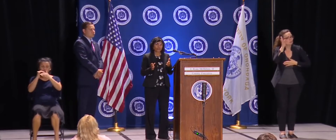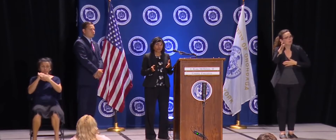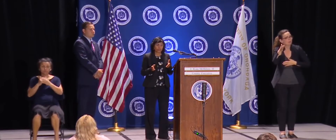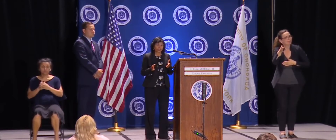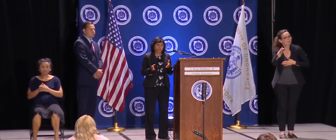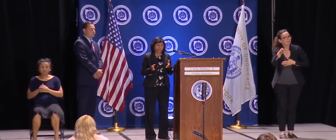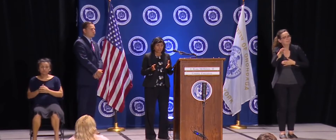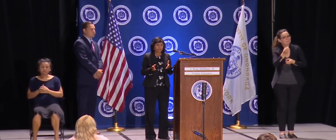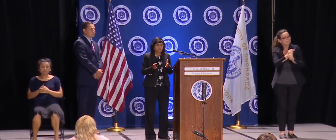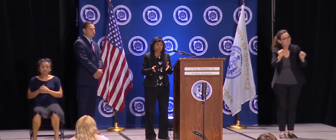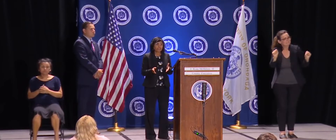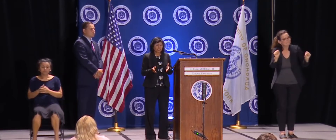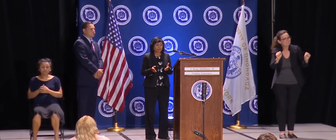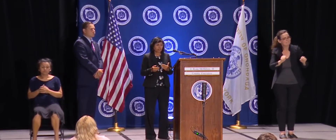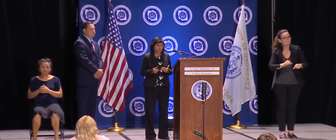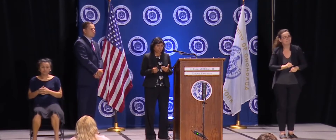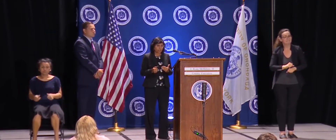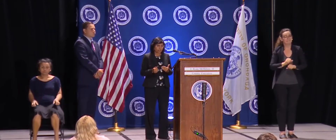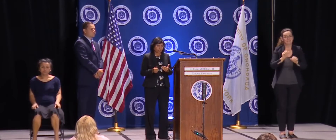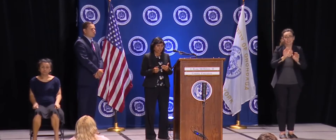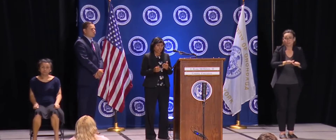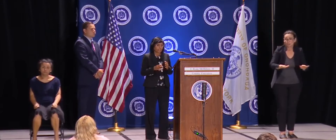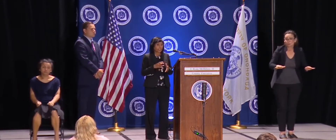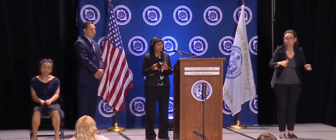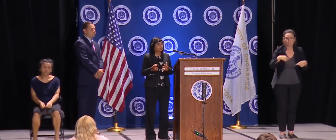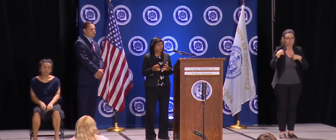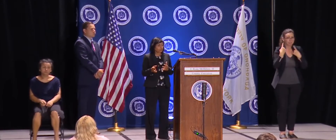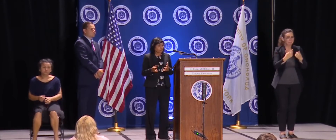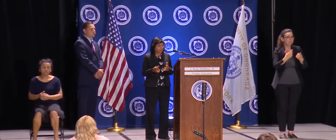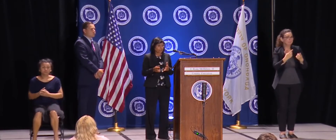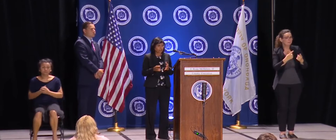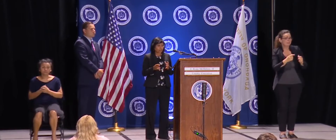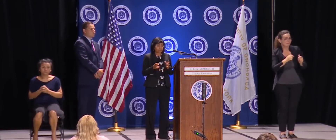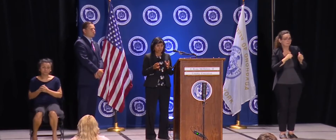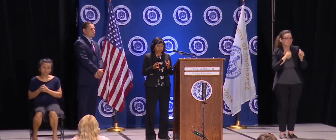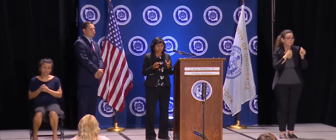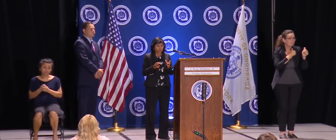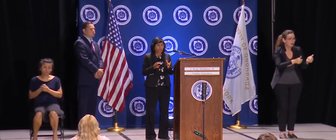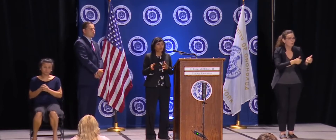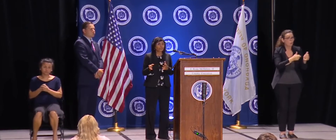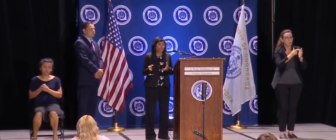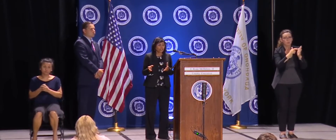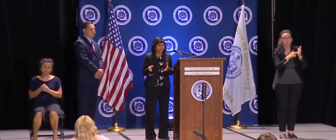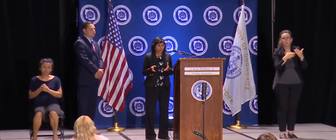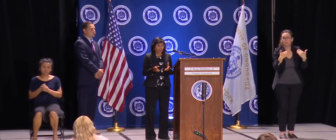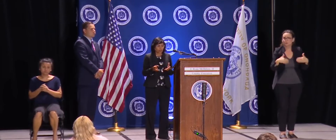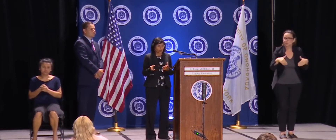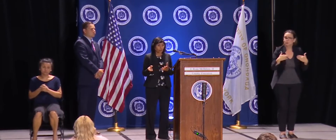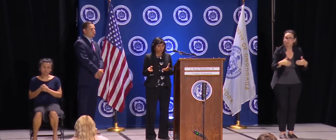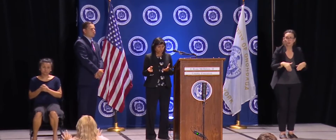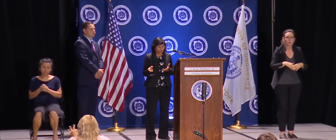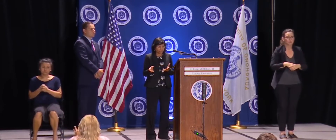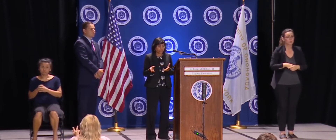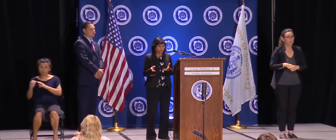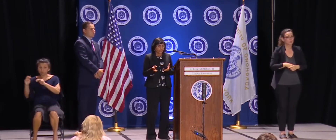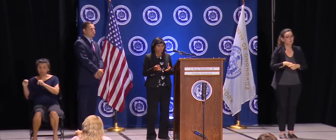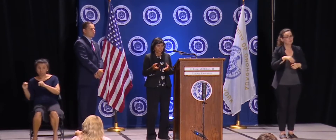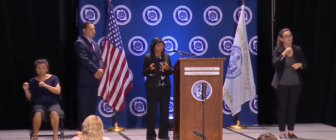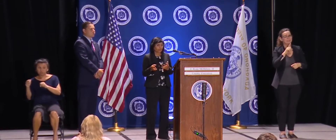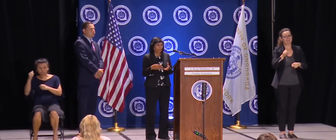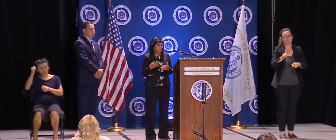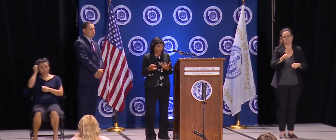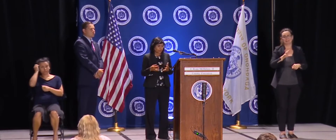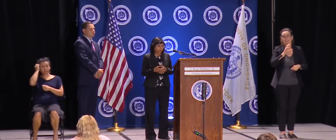are following all the recommendation of the teacher. And that will also depend on the, you know, how young or how old the kids are.